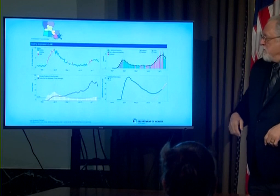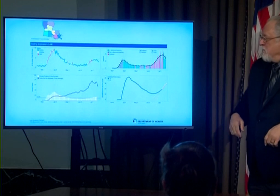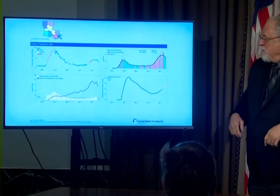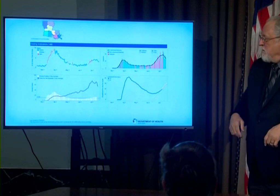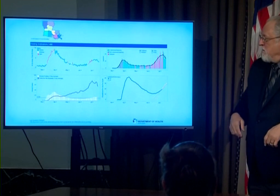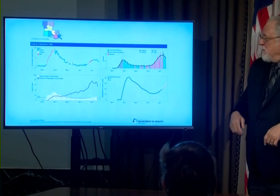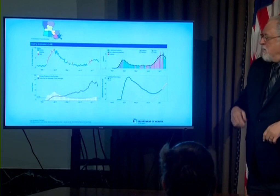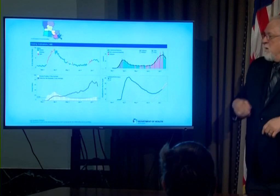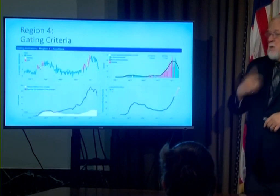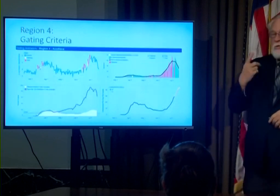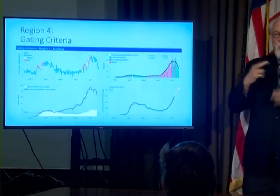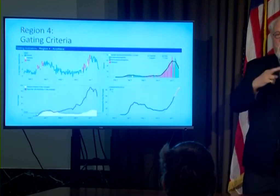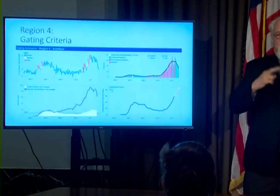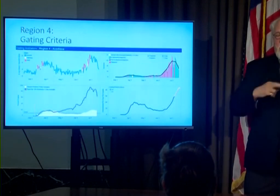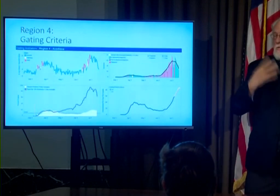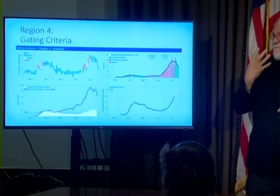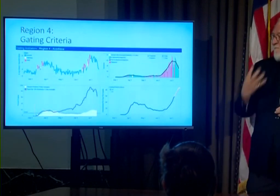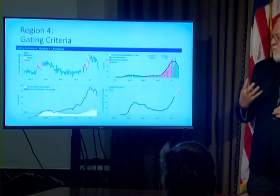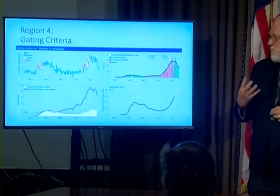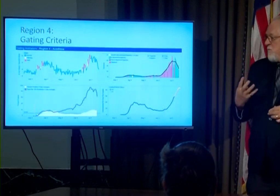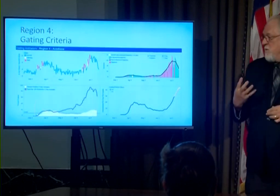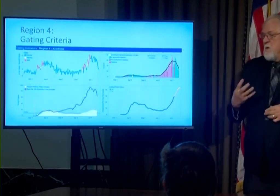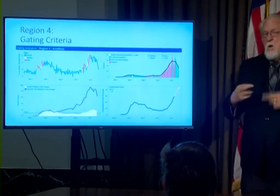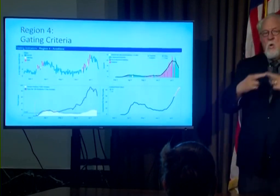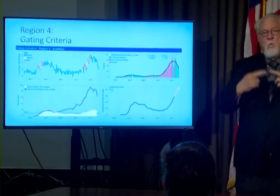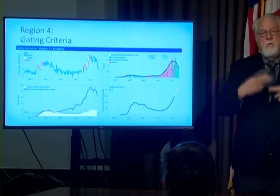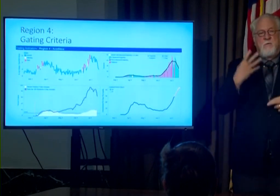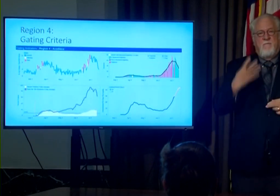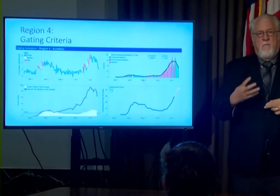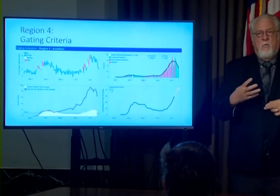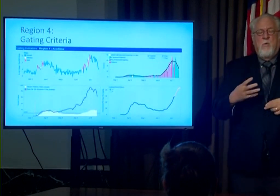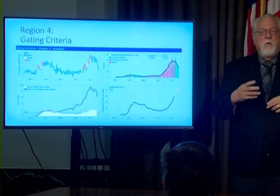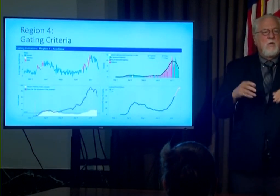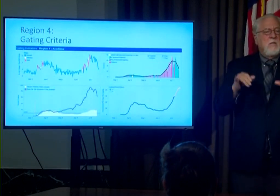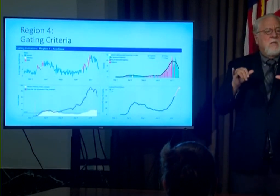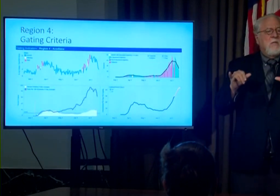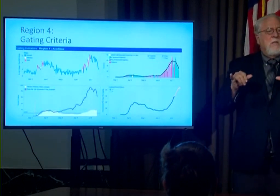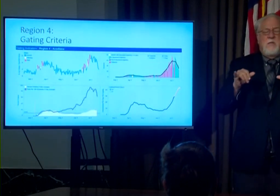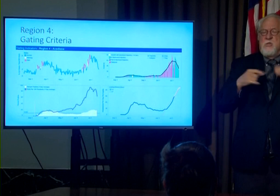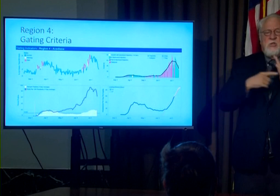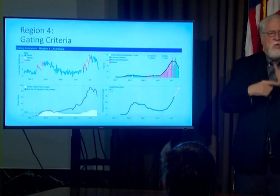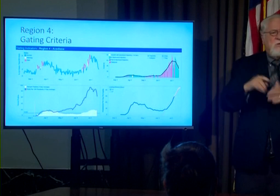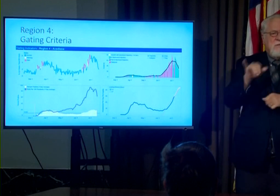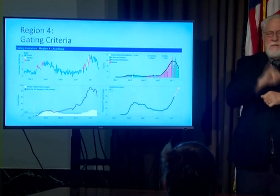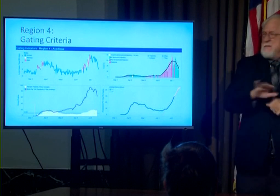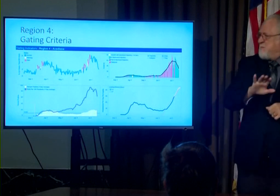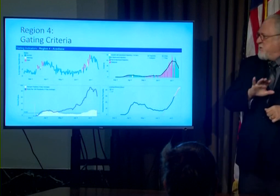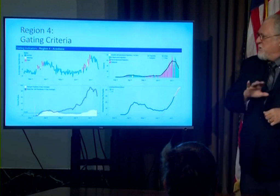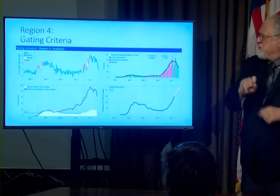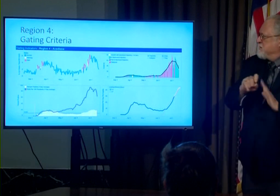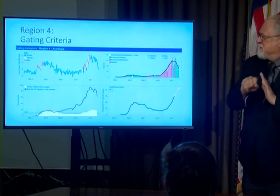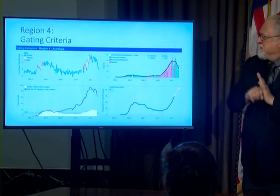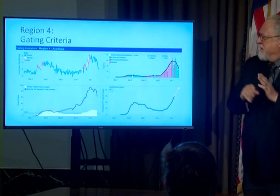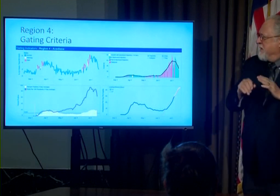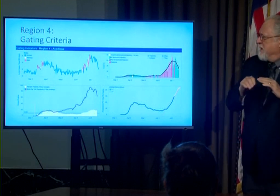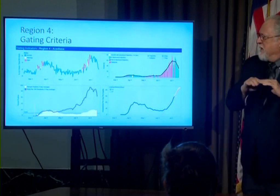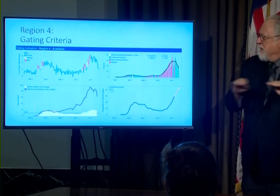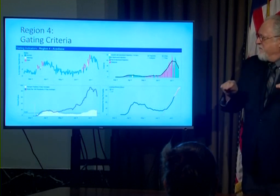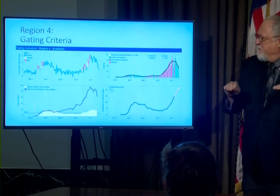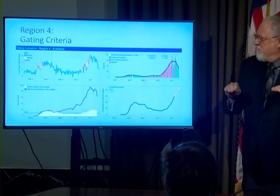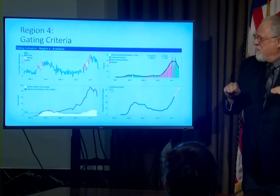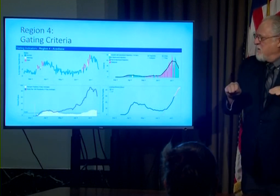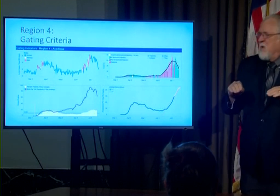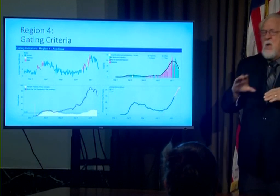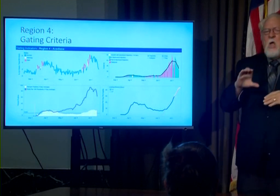look at two specific regions so we'll start with region four region four shows a very similar pattern to what I just showed you at the state level again elevated COVID